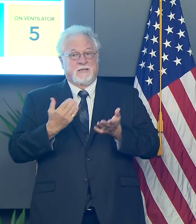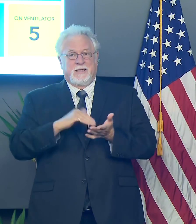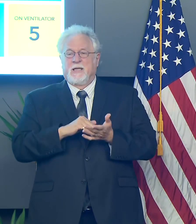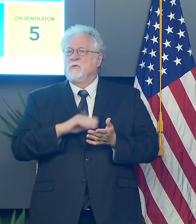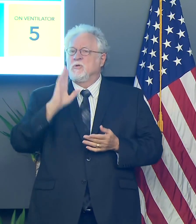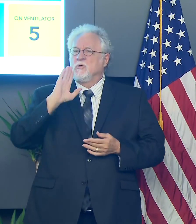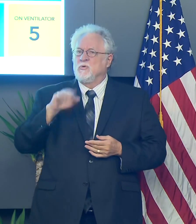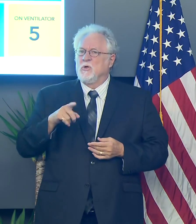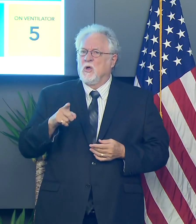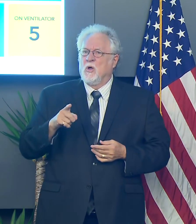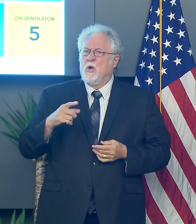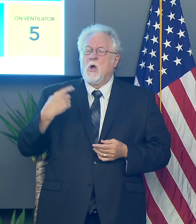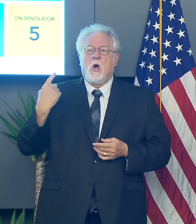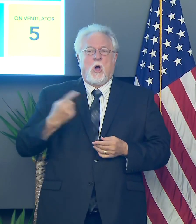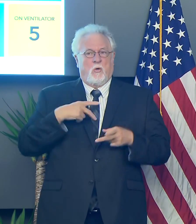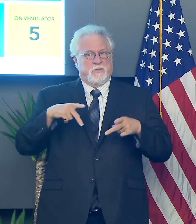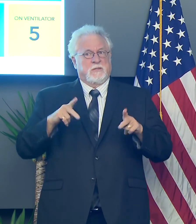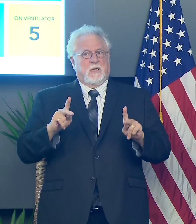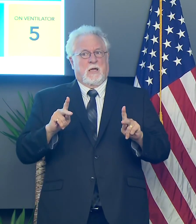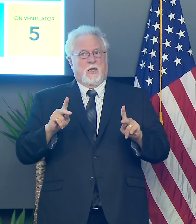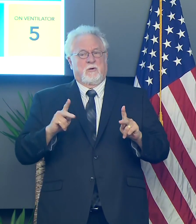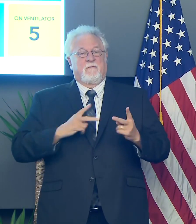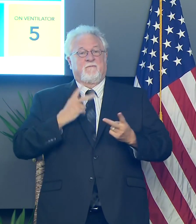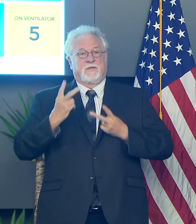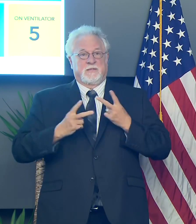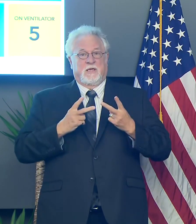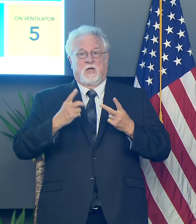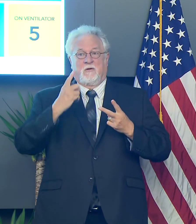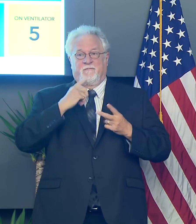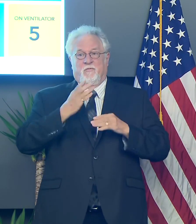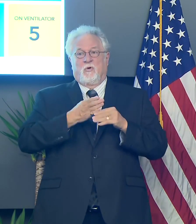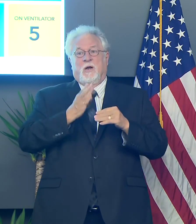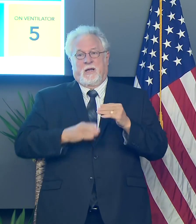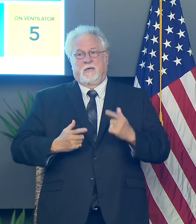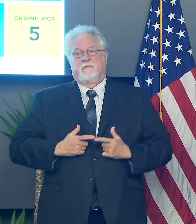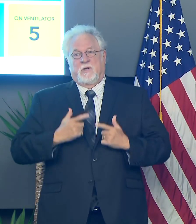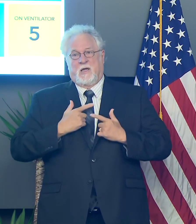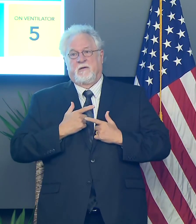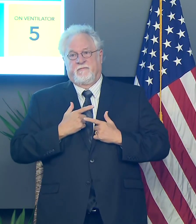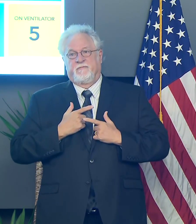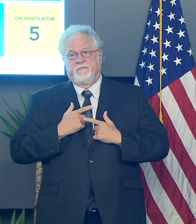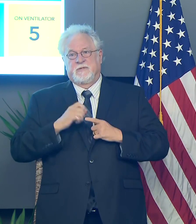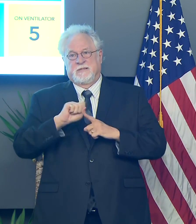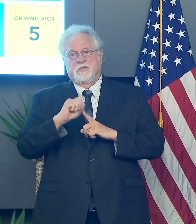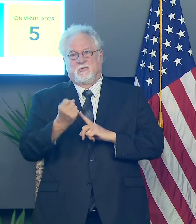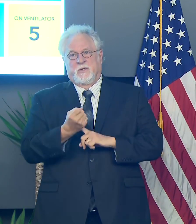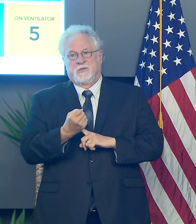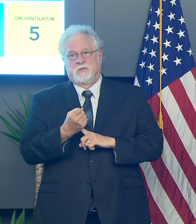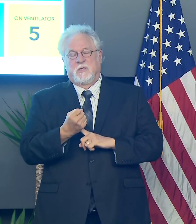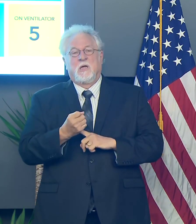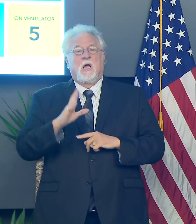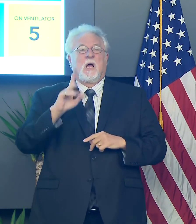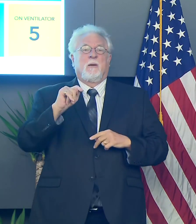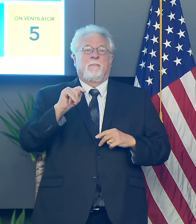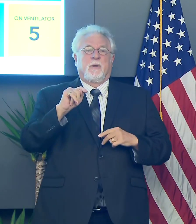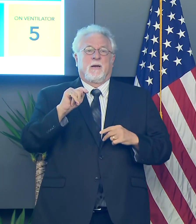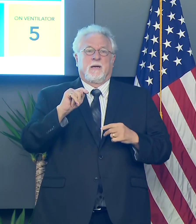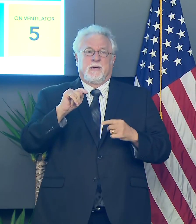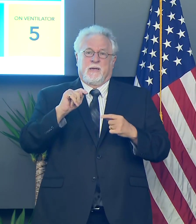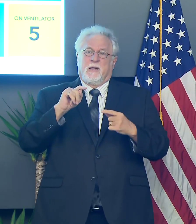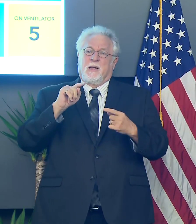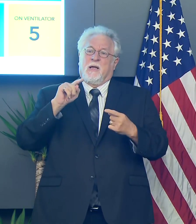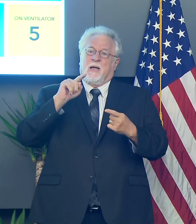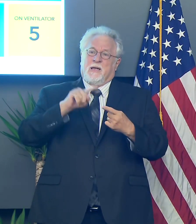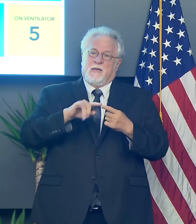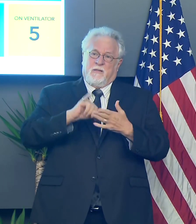And, and, and you know, we've always allowed visitation for end of life, um, uh, situations. But until that can